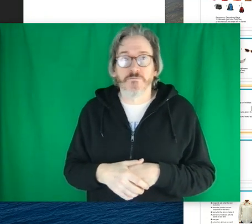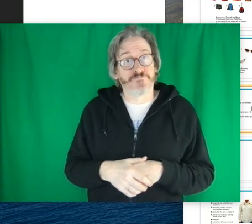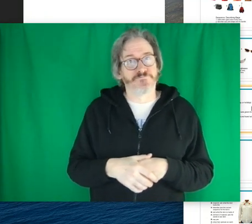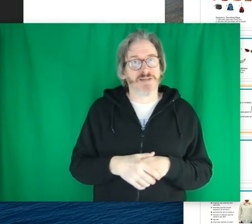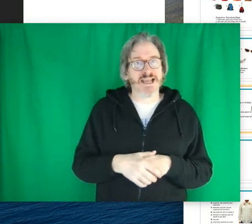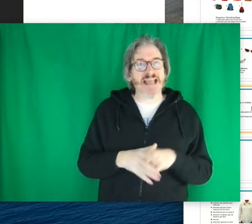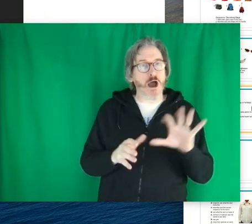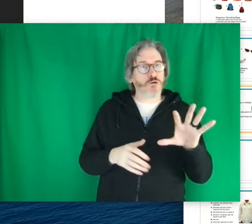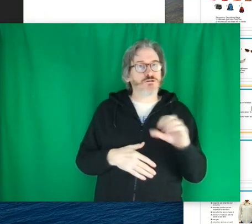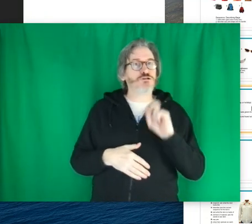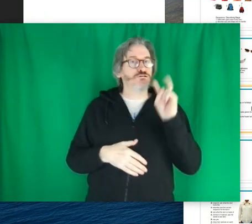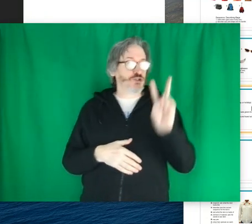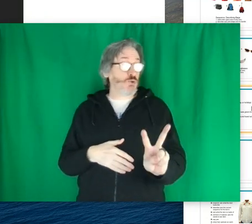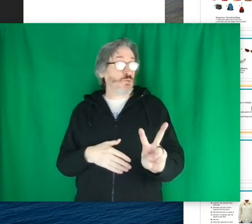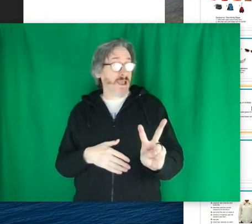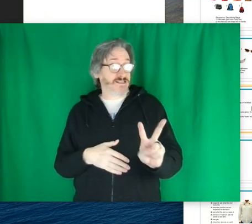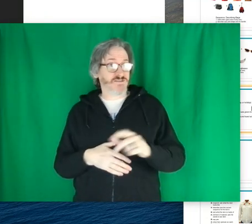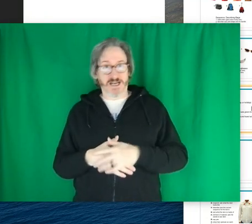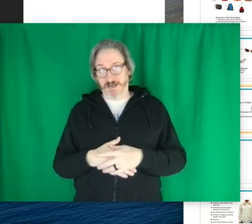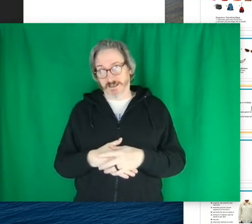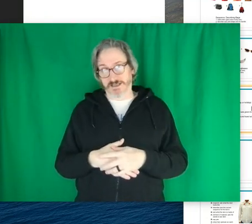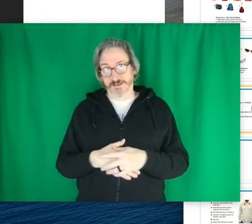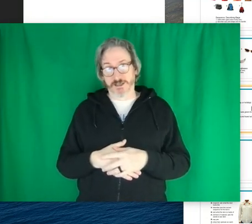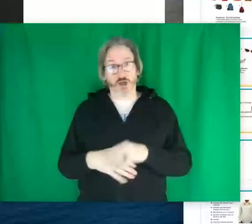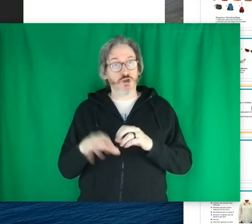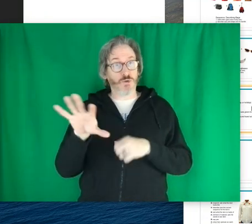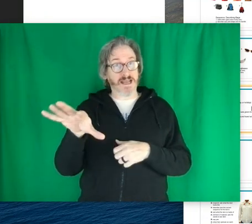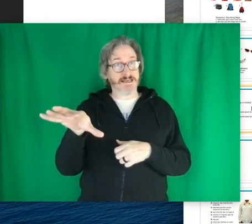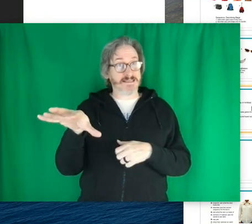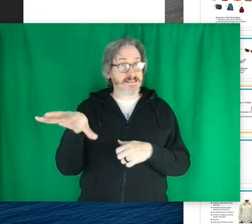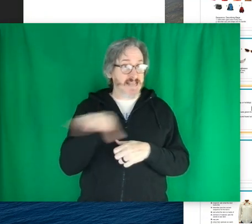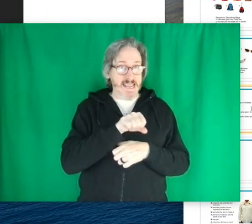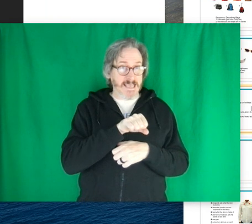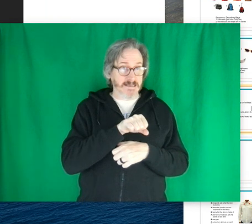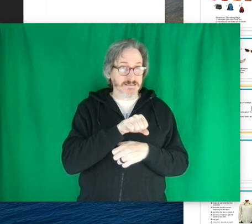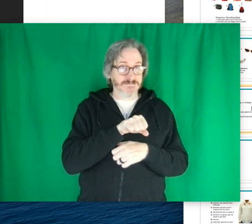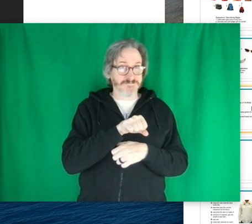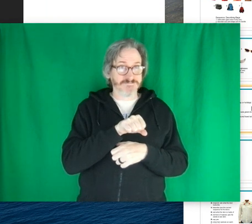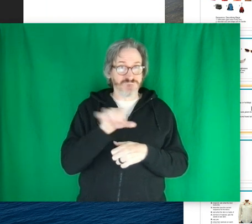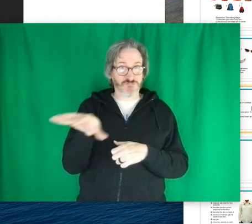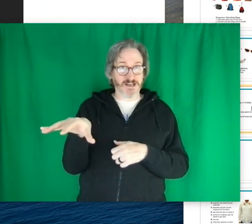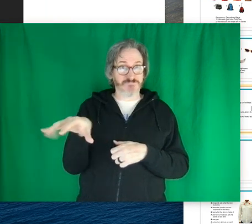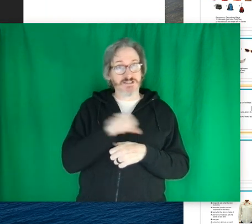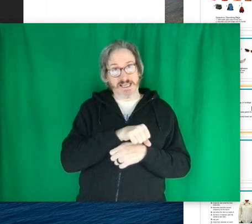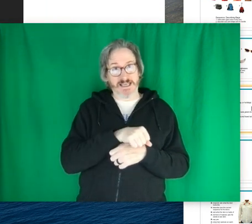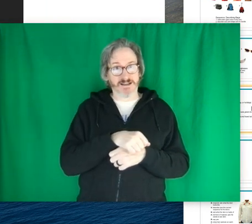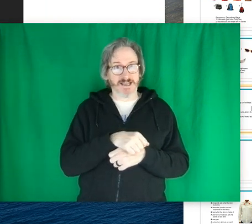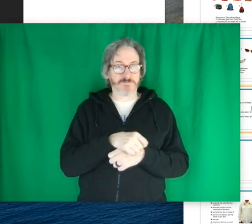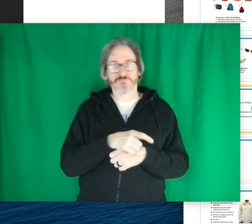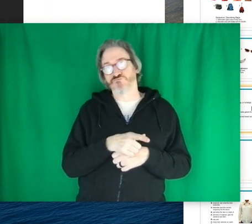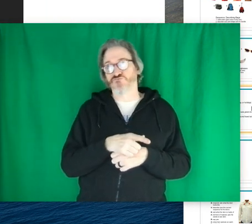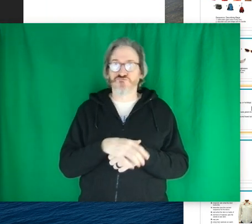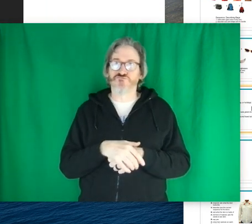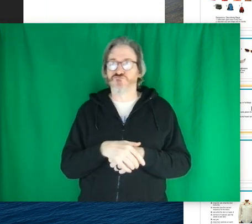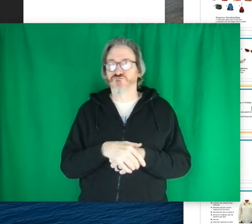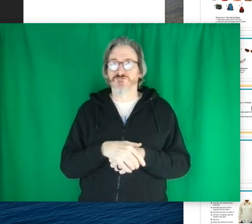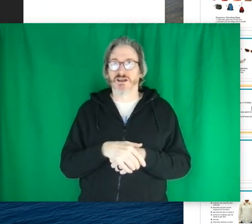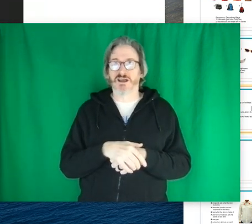now two ways of signing this you can take it right take it like